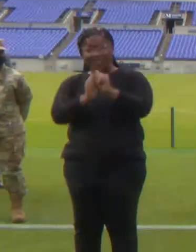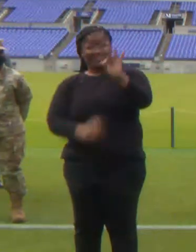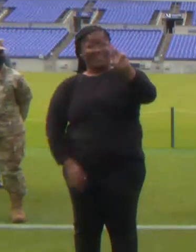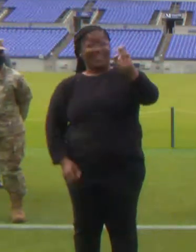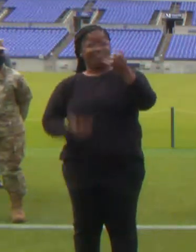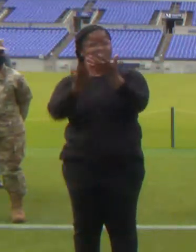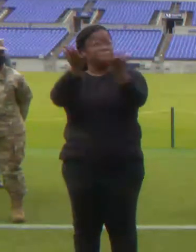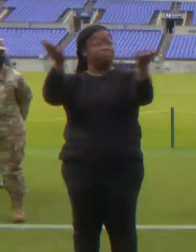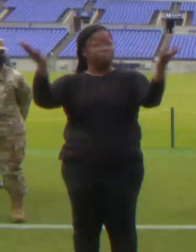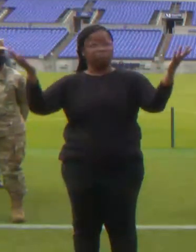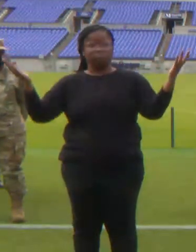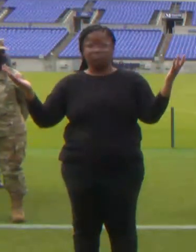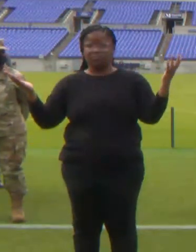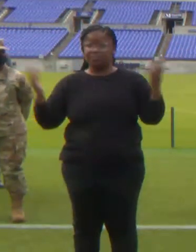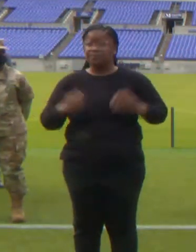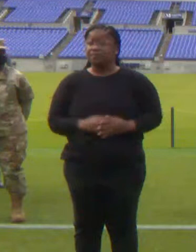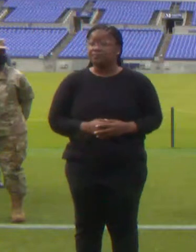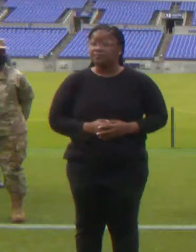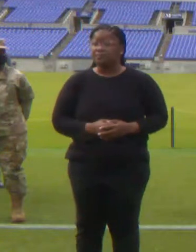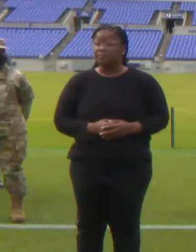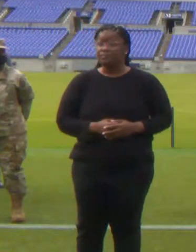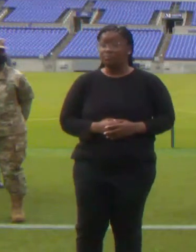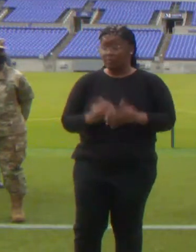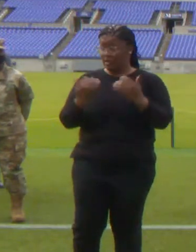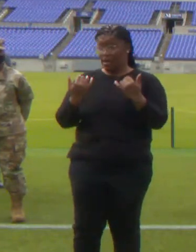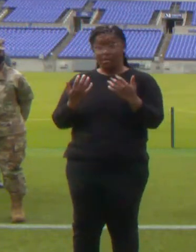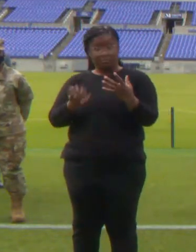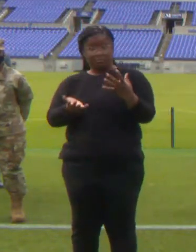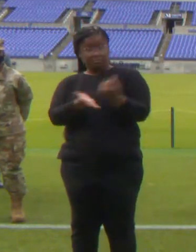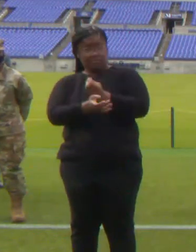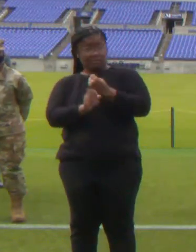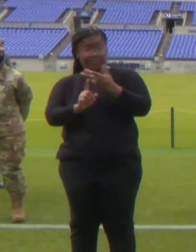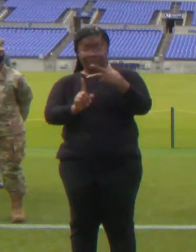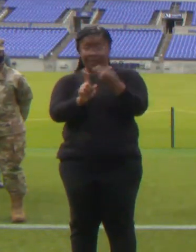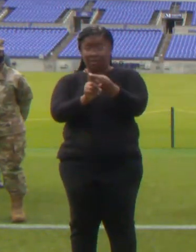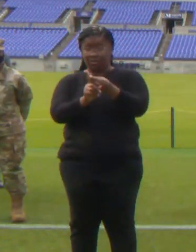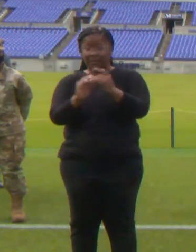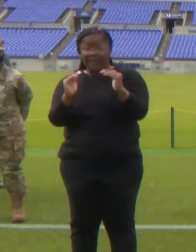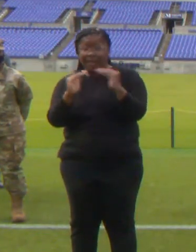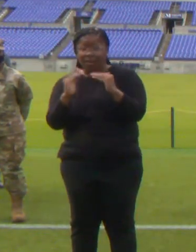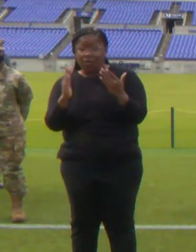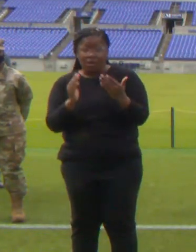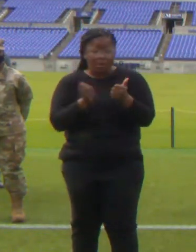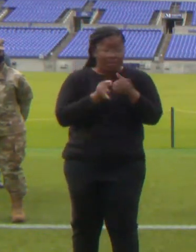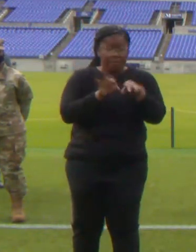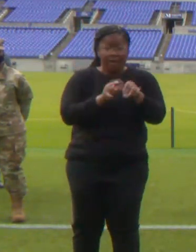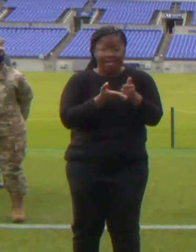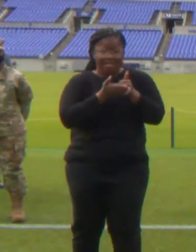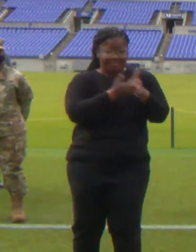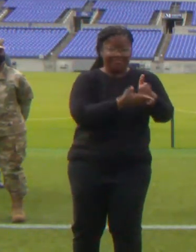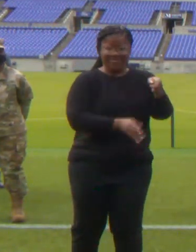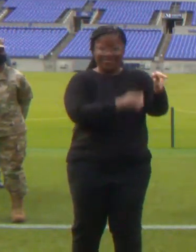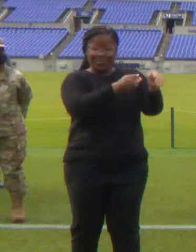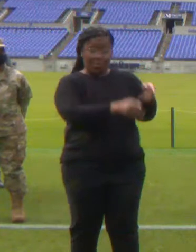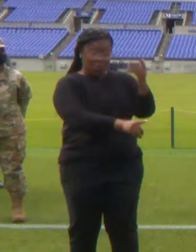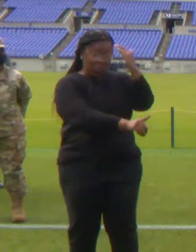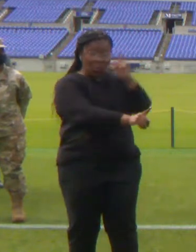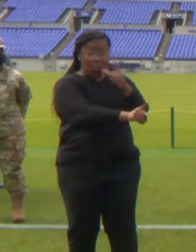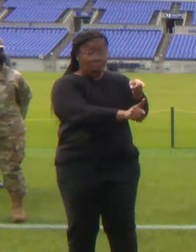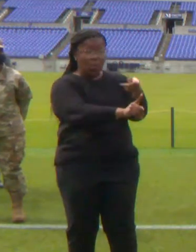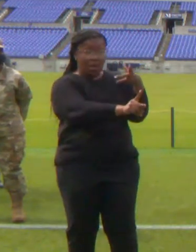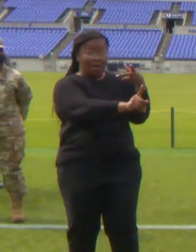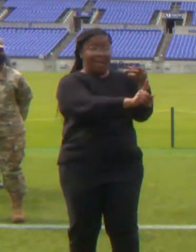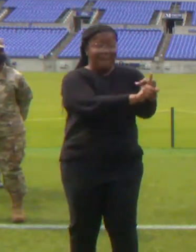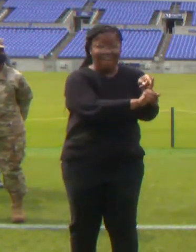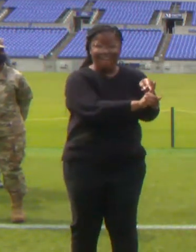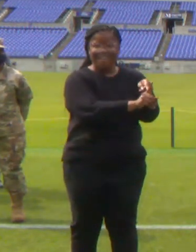as getting a vaccine yourself is helping someone you know to get a vaccine. So I want to particularly thank